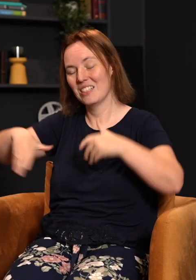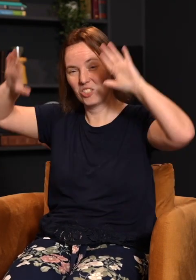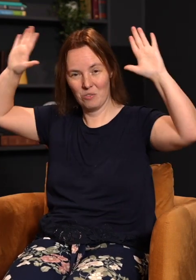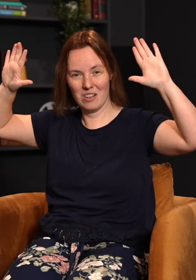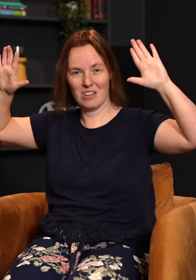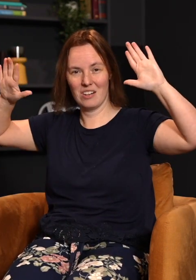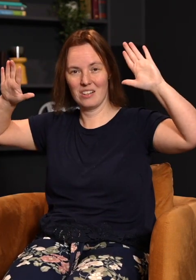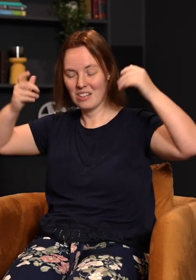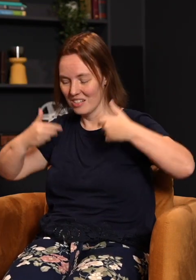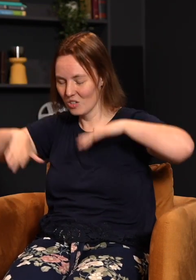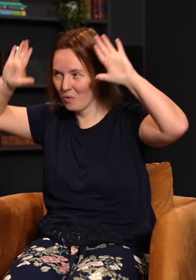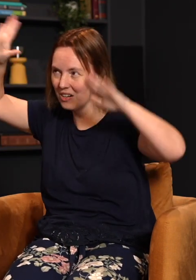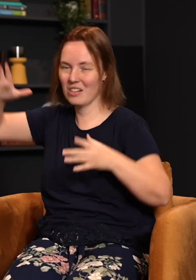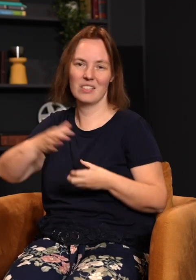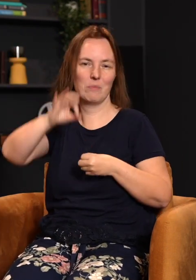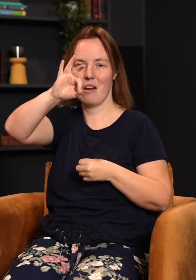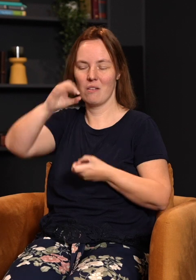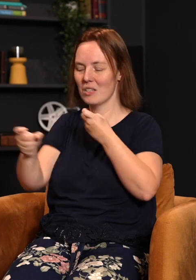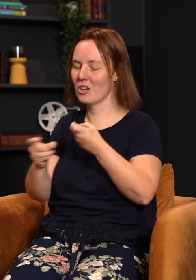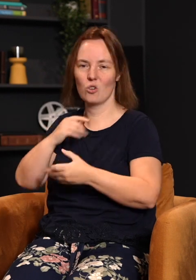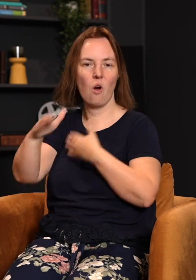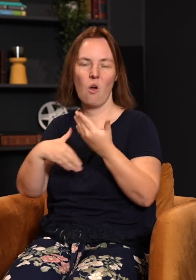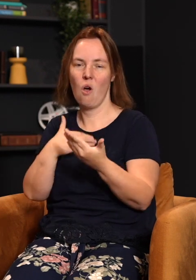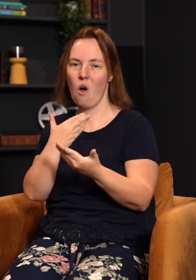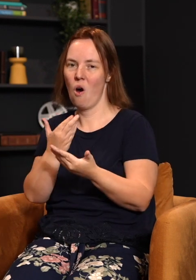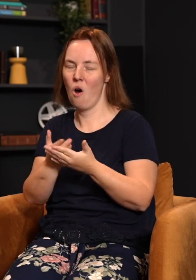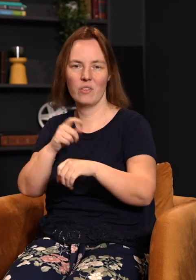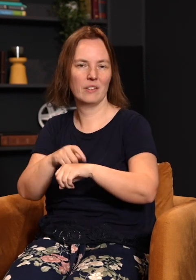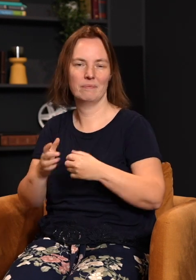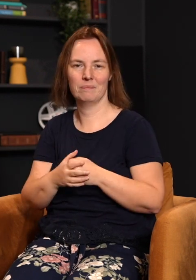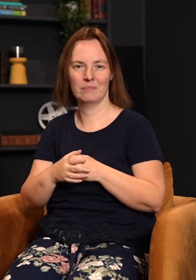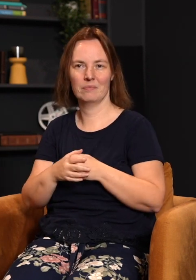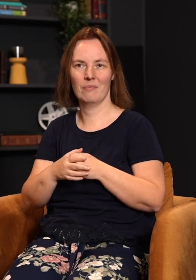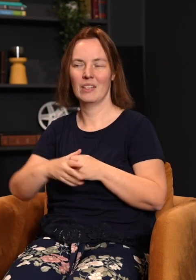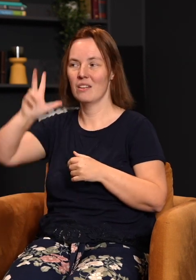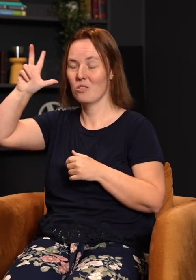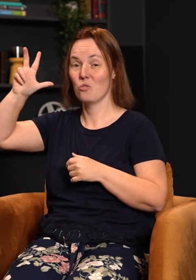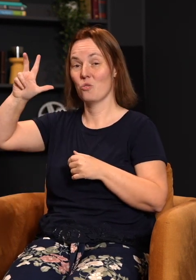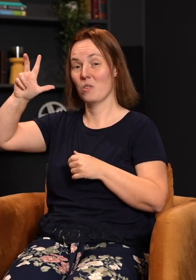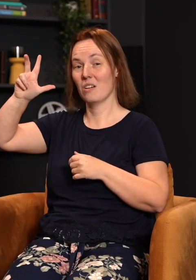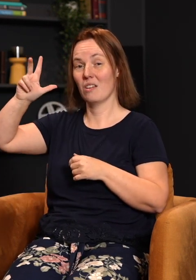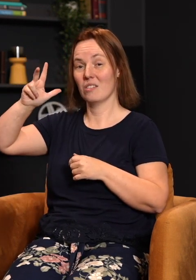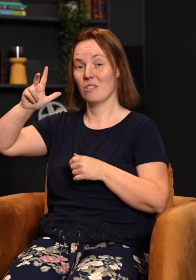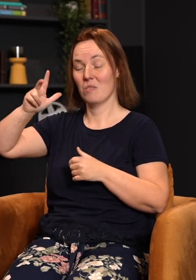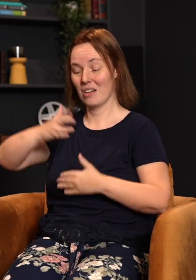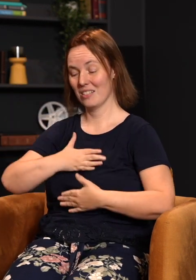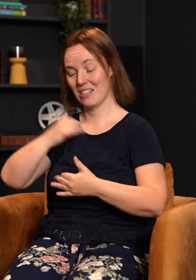says that when Jesus gave up his spirit, he was in control the whole time. And exactly at three o'clock, when he's drawn his last